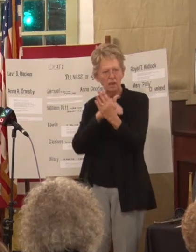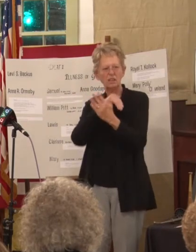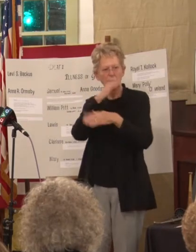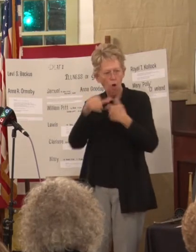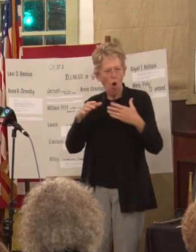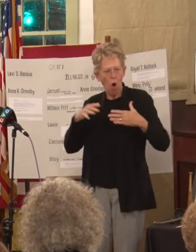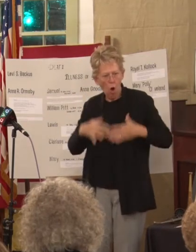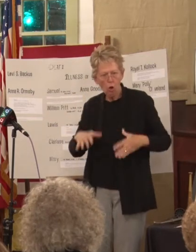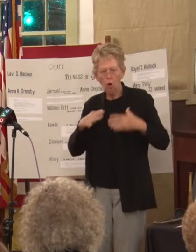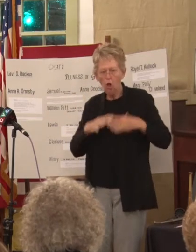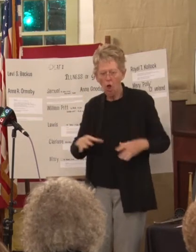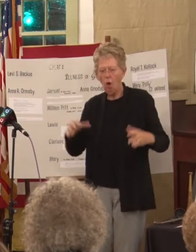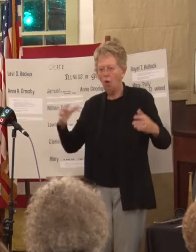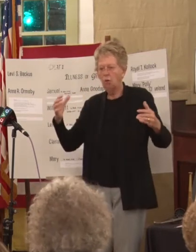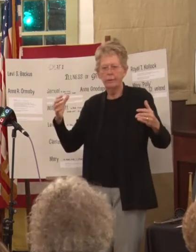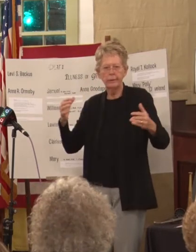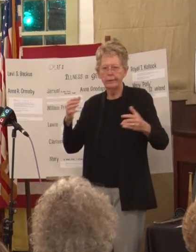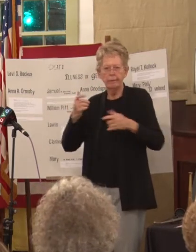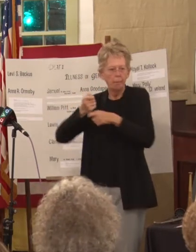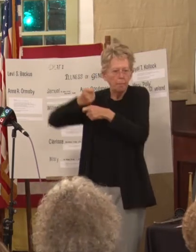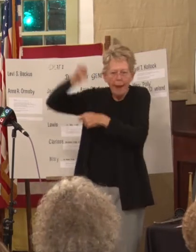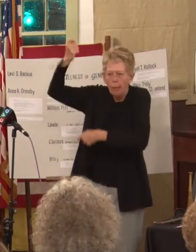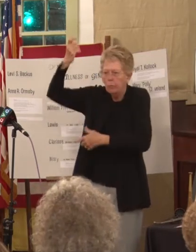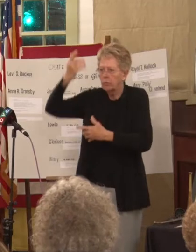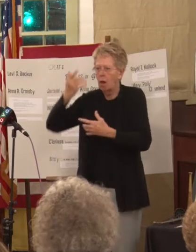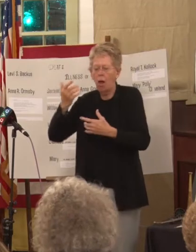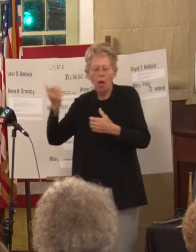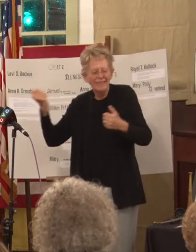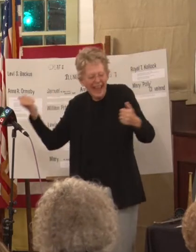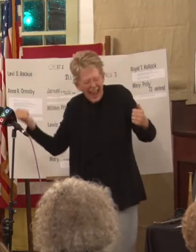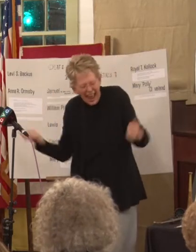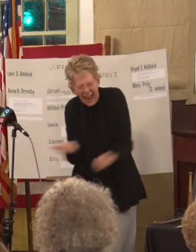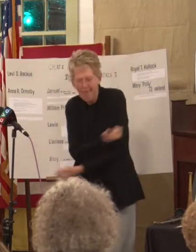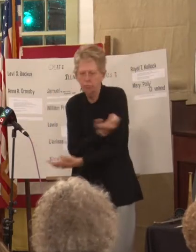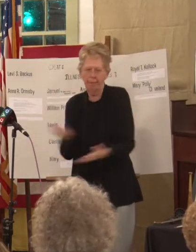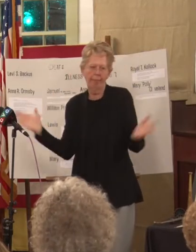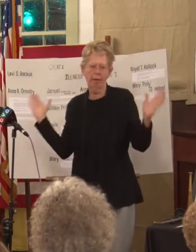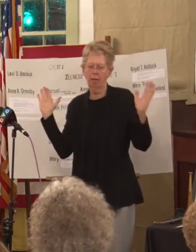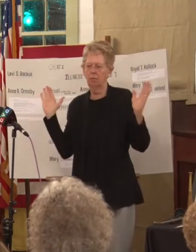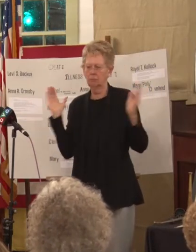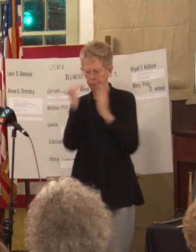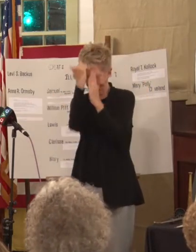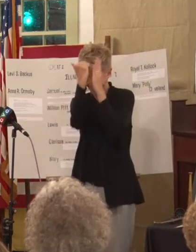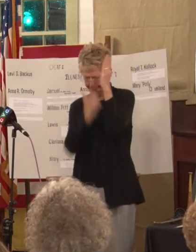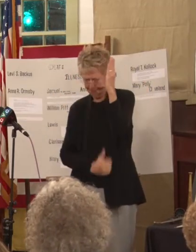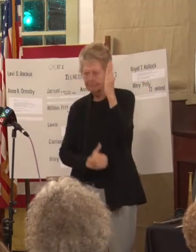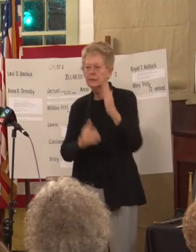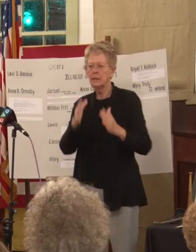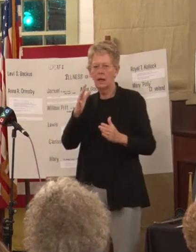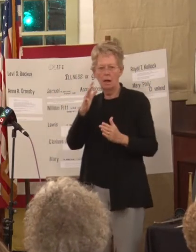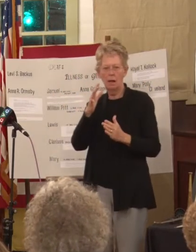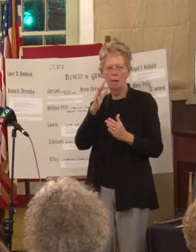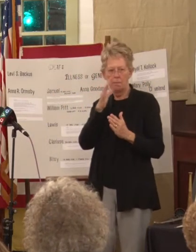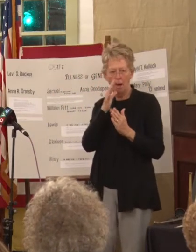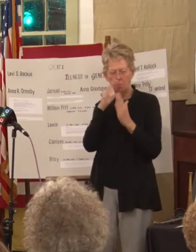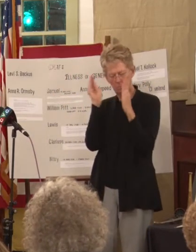articles, parasols, and you name it, they had it. And, the mom would have to list all of the items,